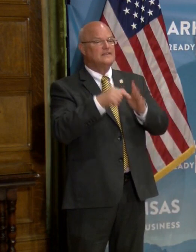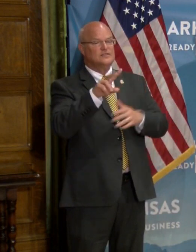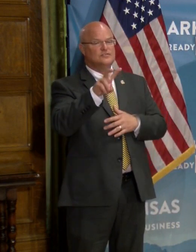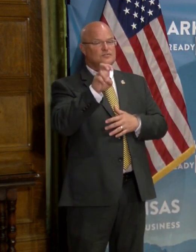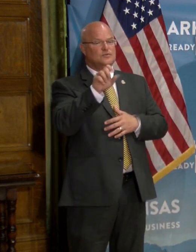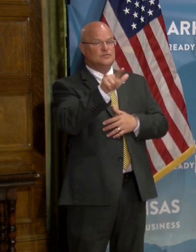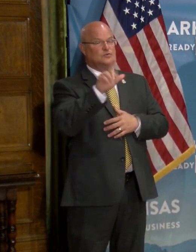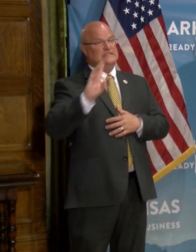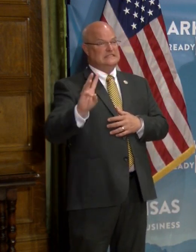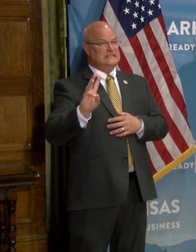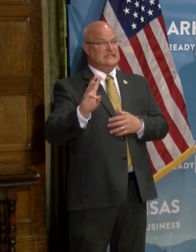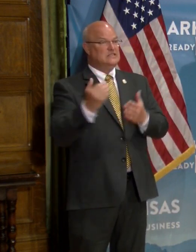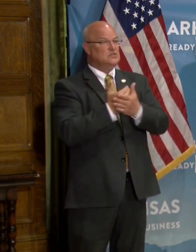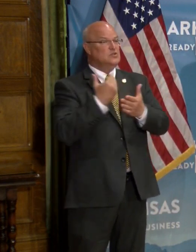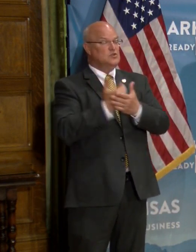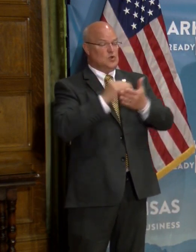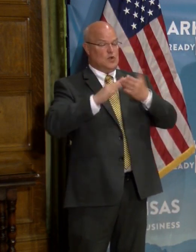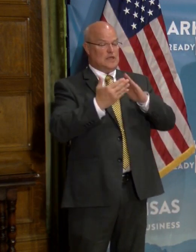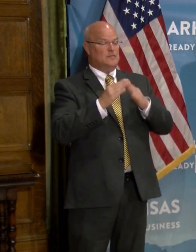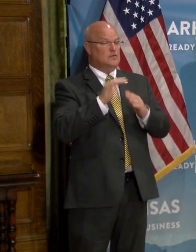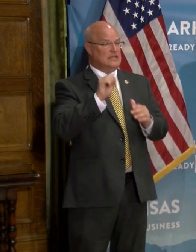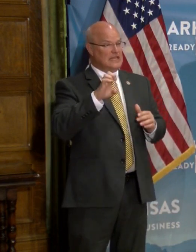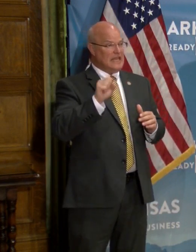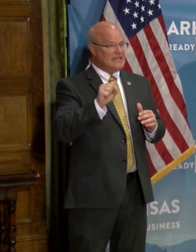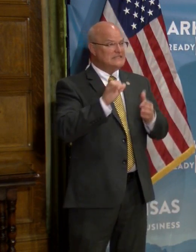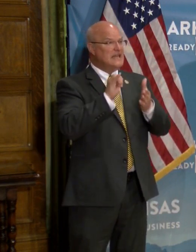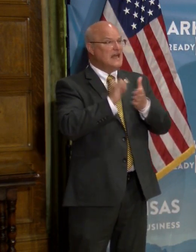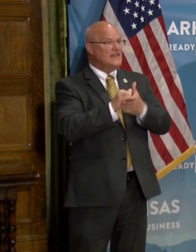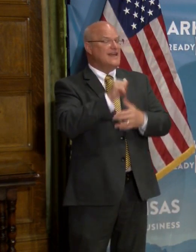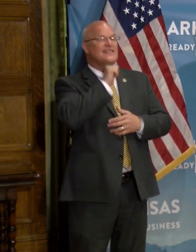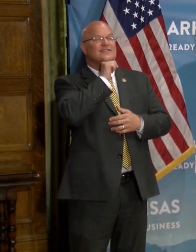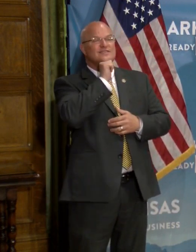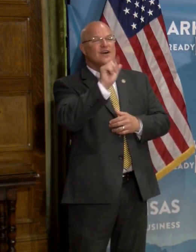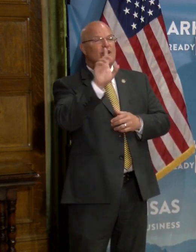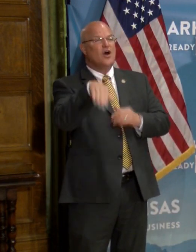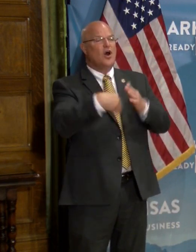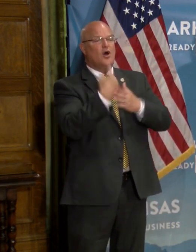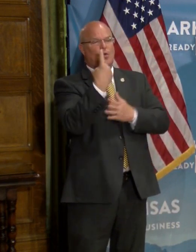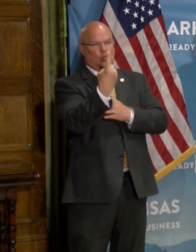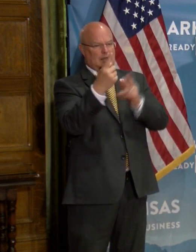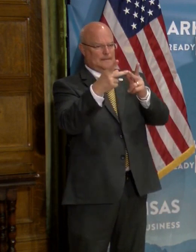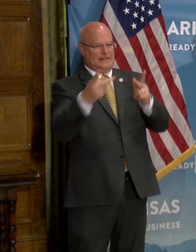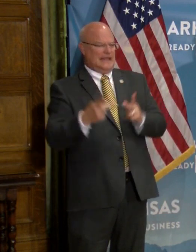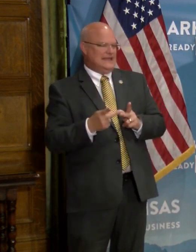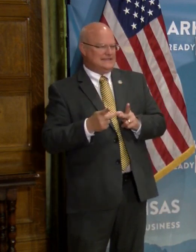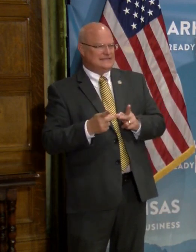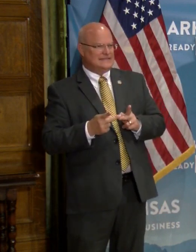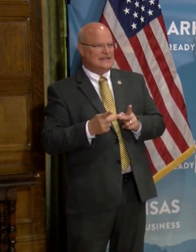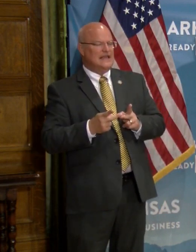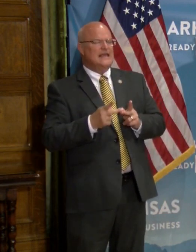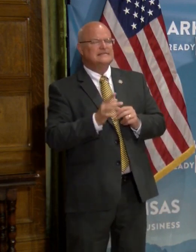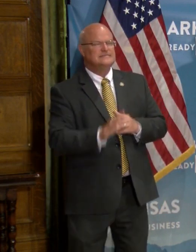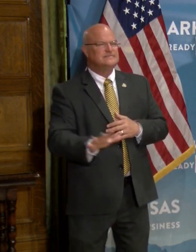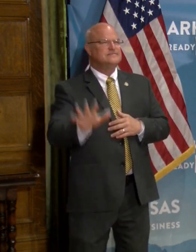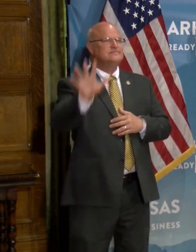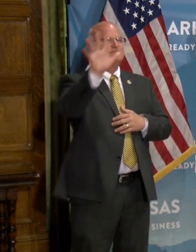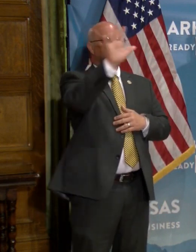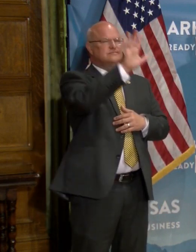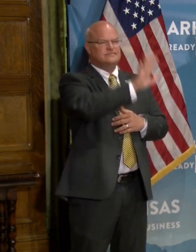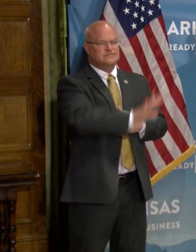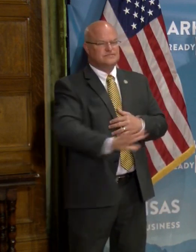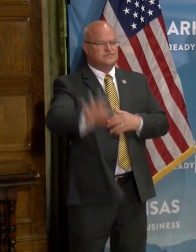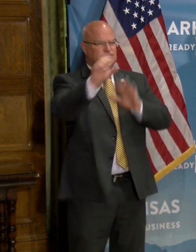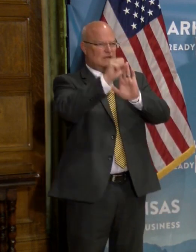226 new community cases is that they're not all coming from one place. Uh, this is spread out in many different